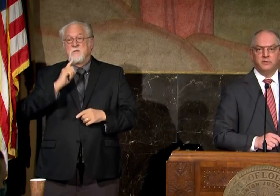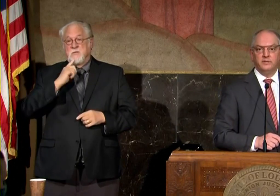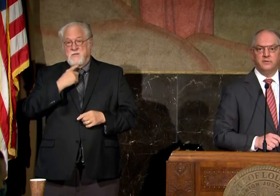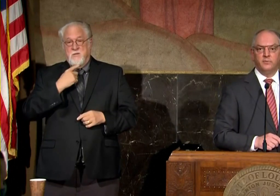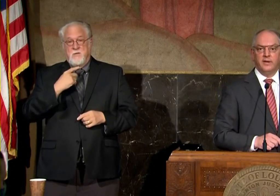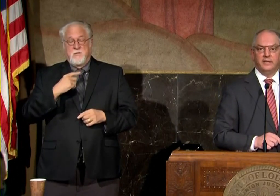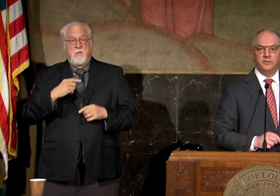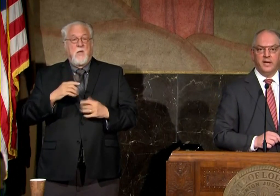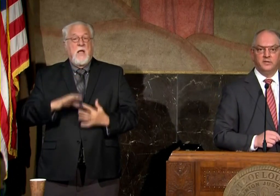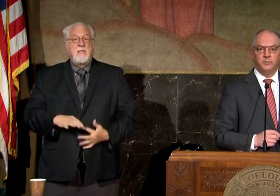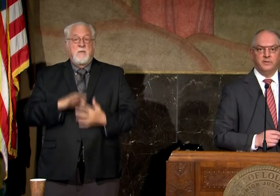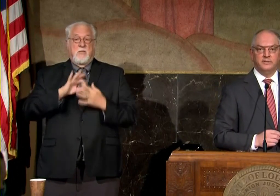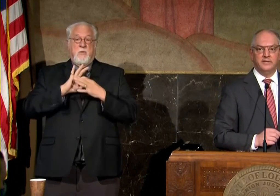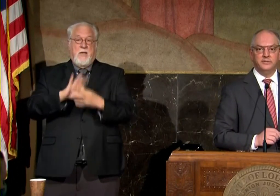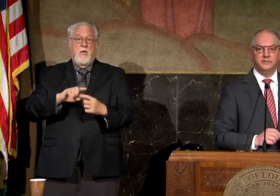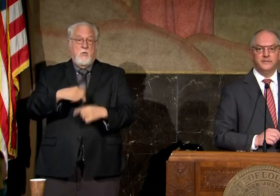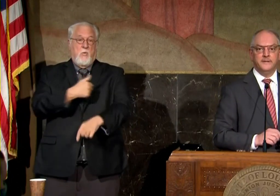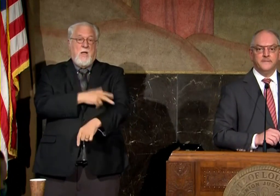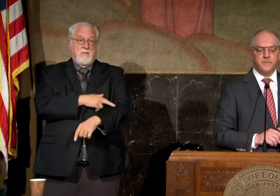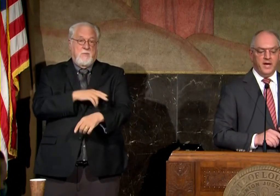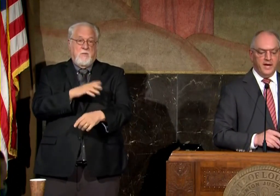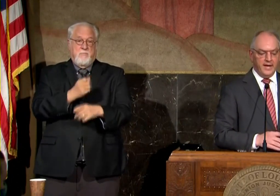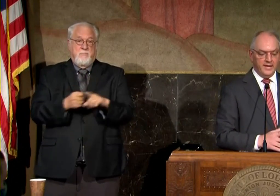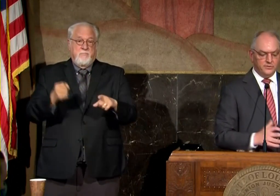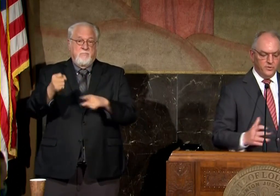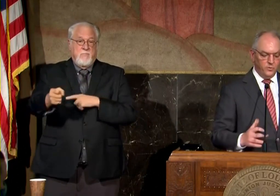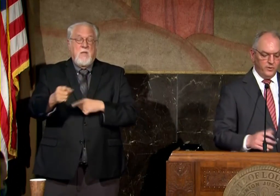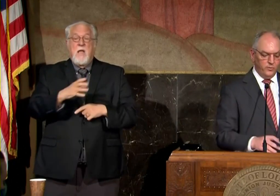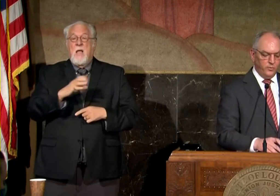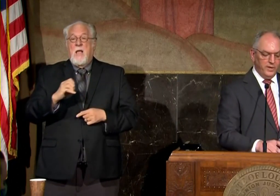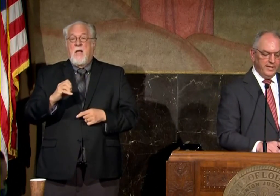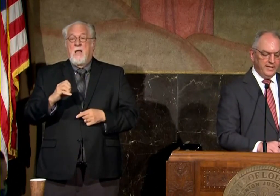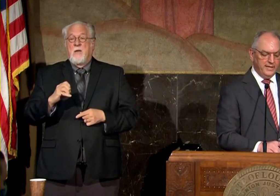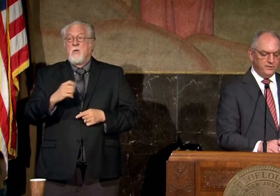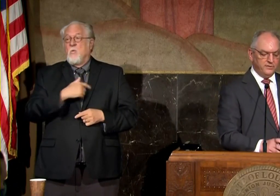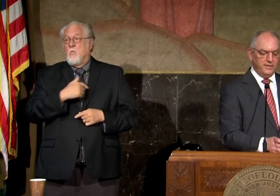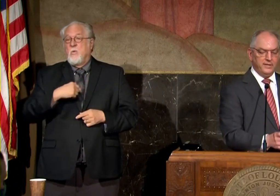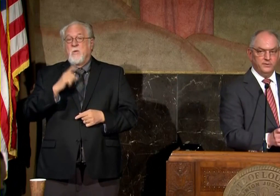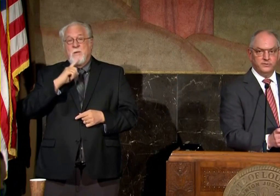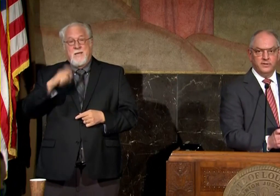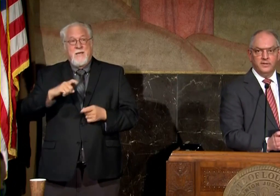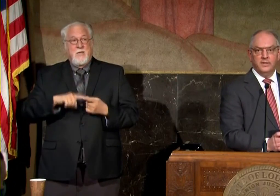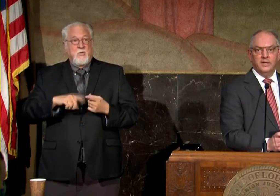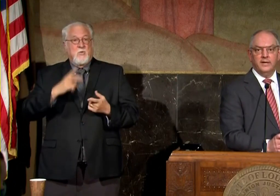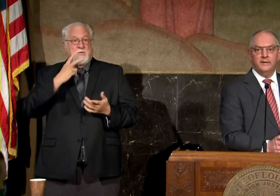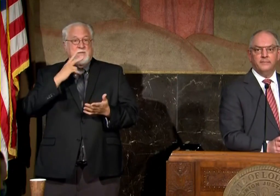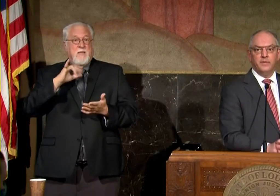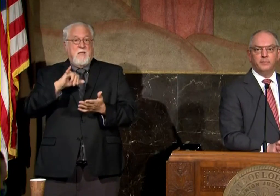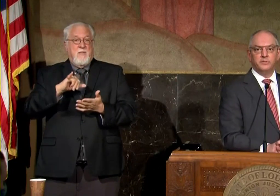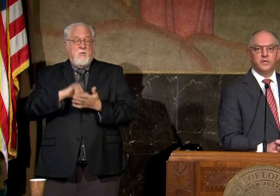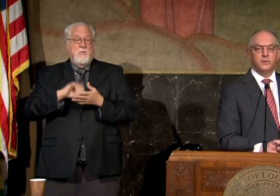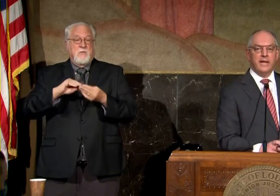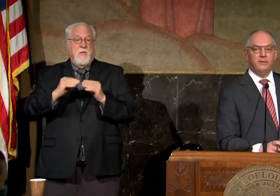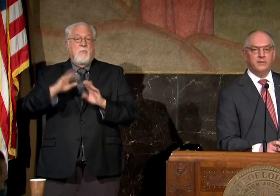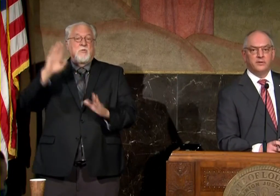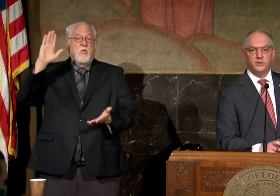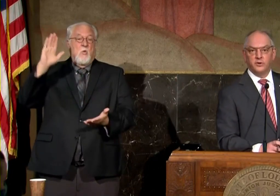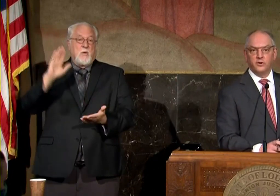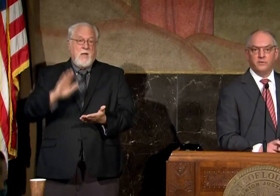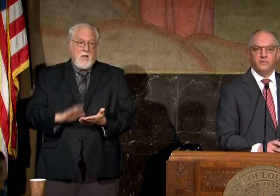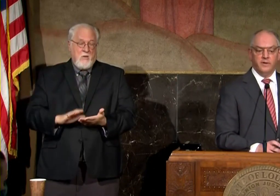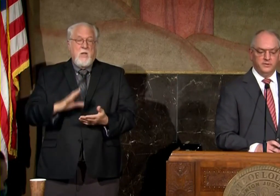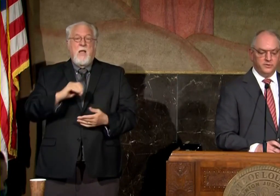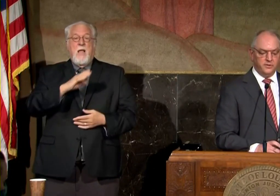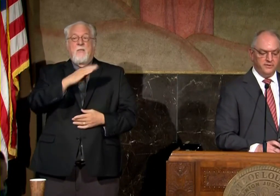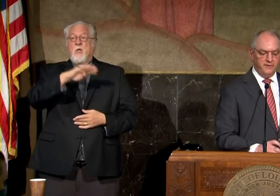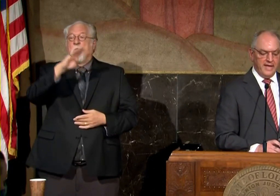especially as it relates to hospitalizations uh and so we we really need to see those uh numbers go down the the